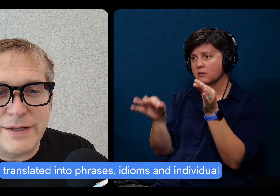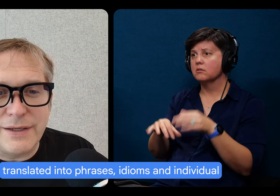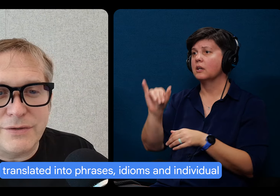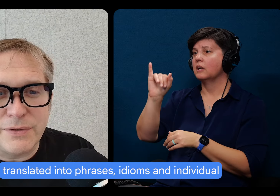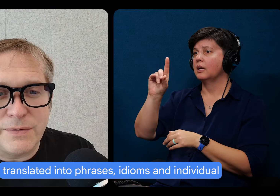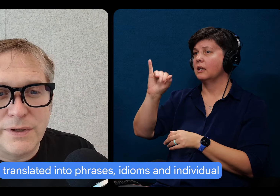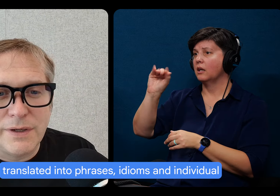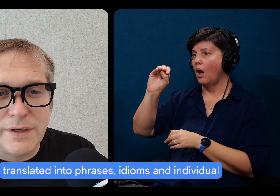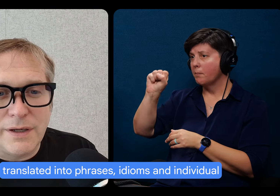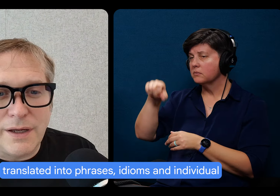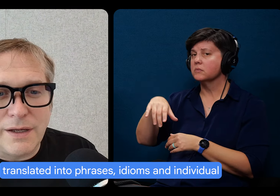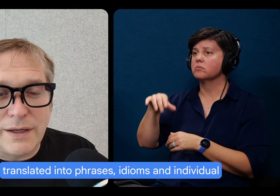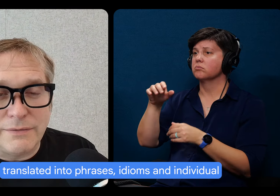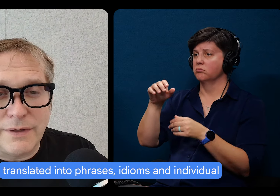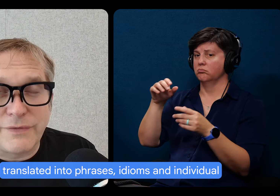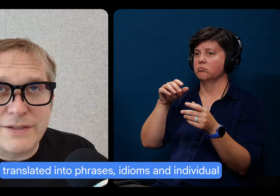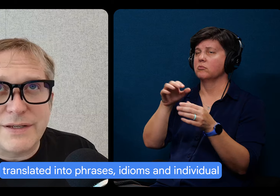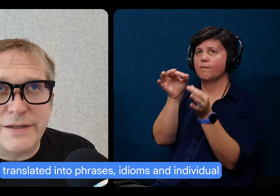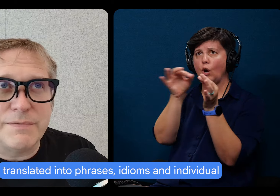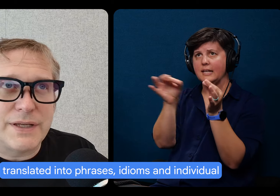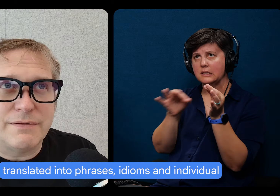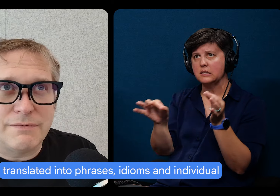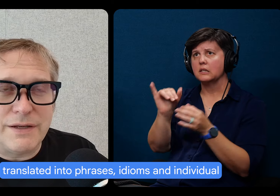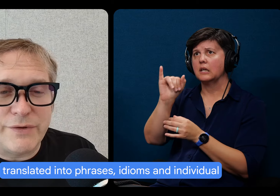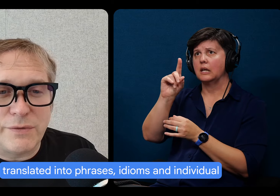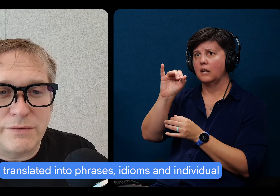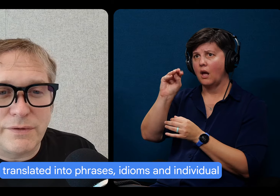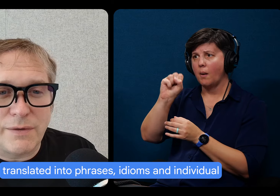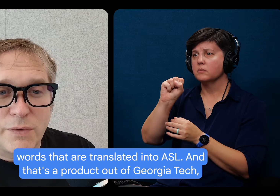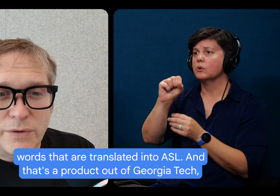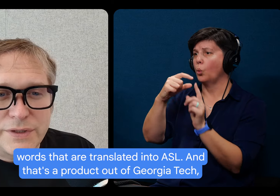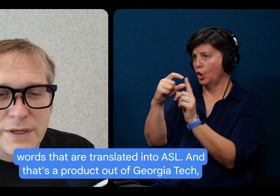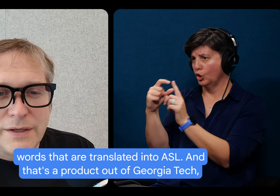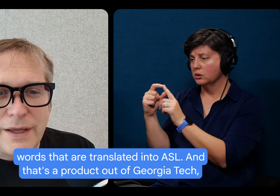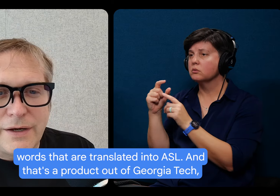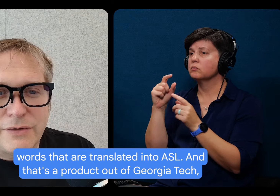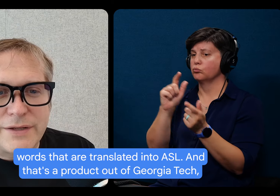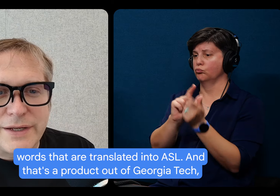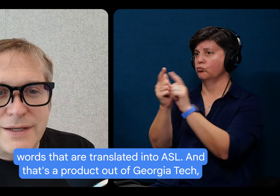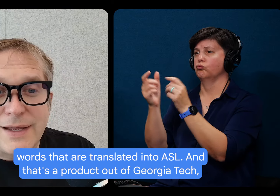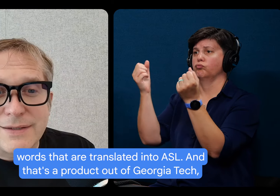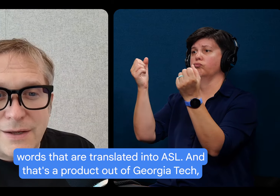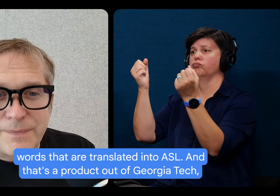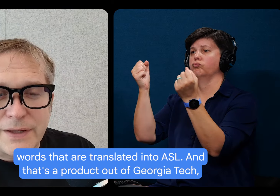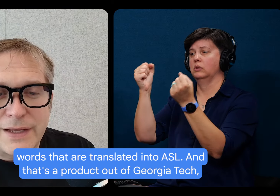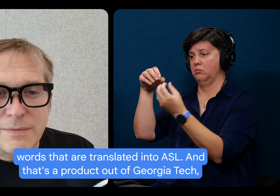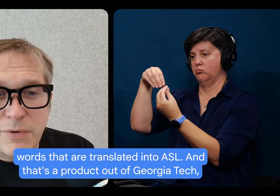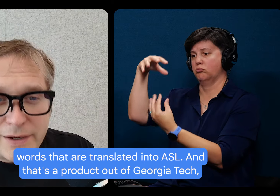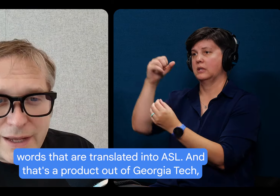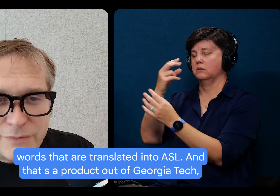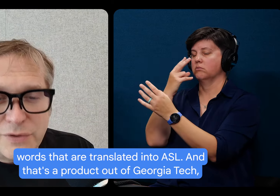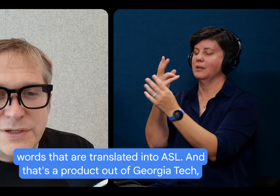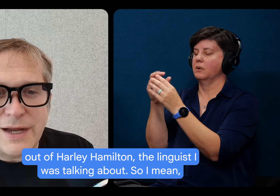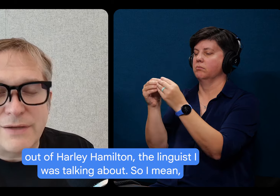translated into, uh, phrases, idioms, and individual, uh, words that are translated into ASL. And that's